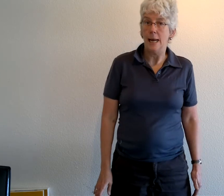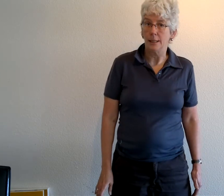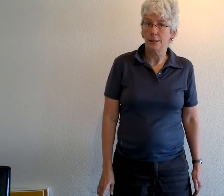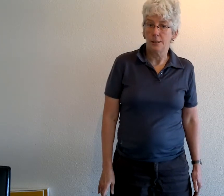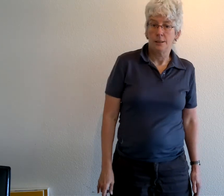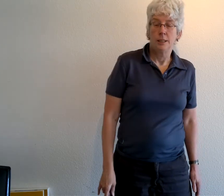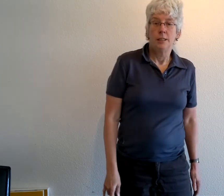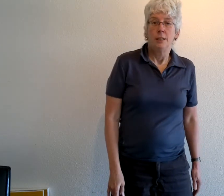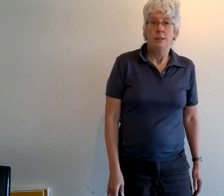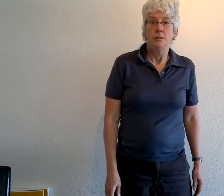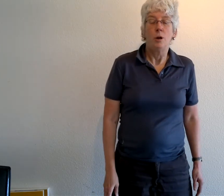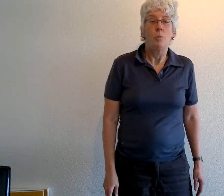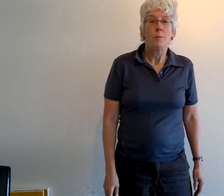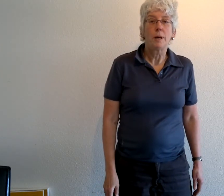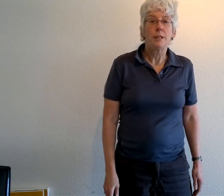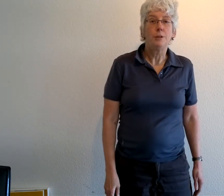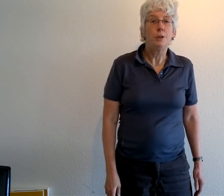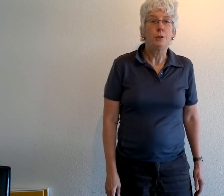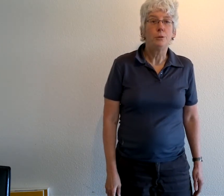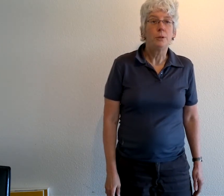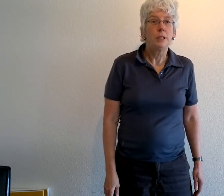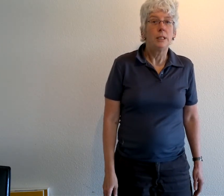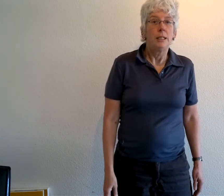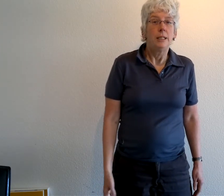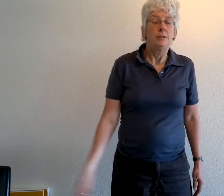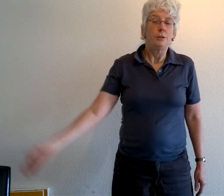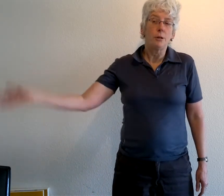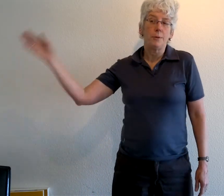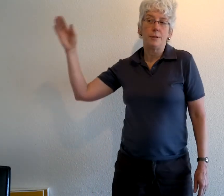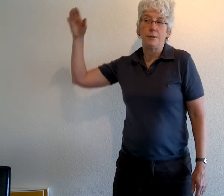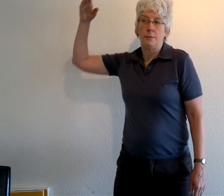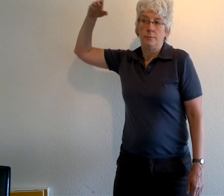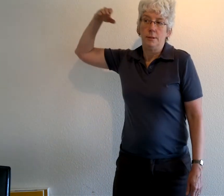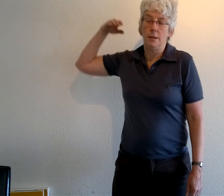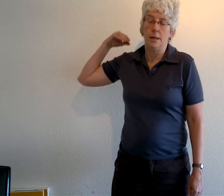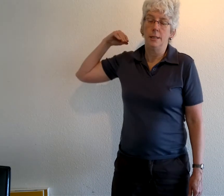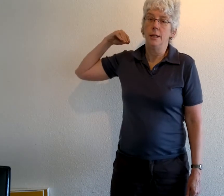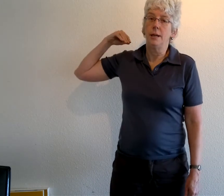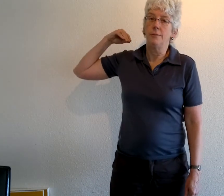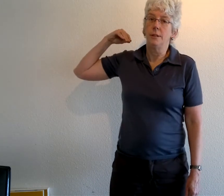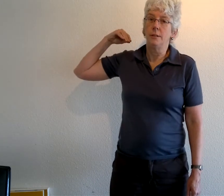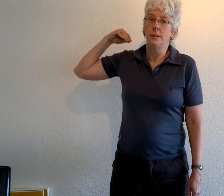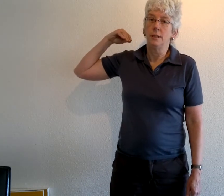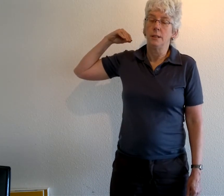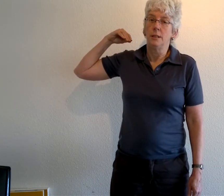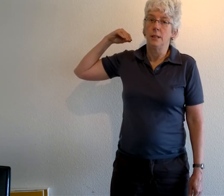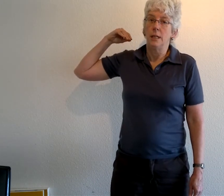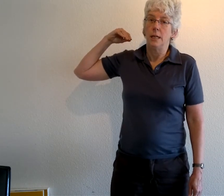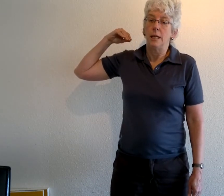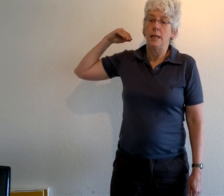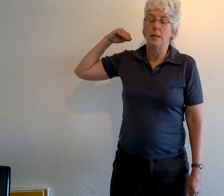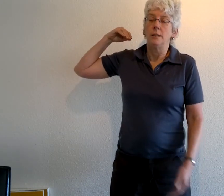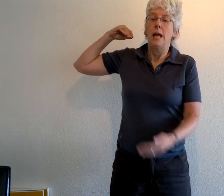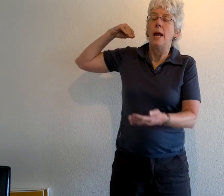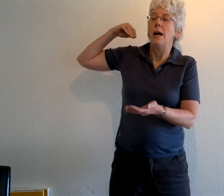so what we're going to do is start with God in heaven and have